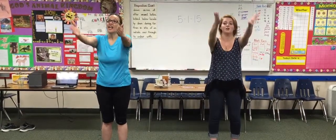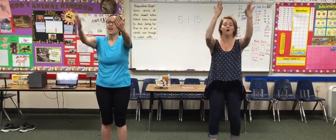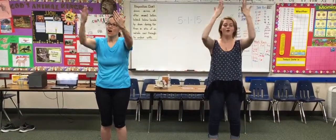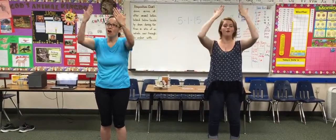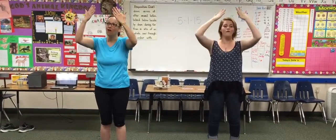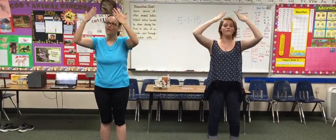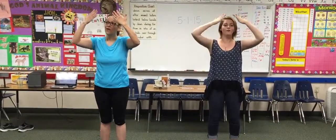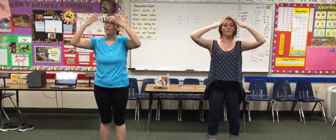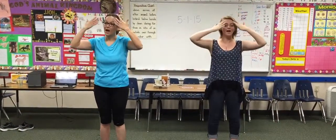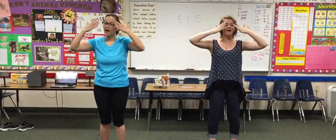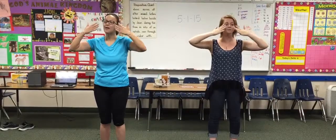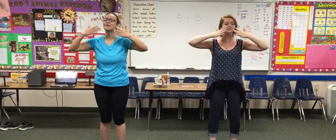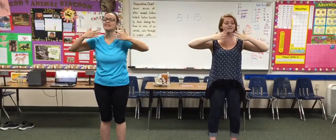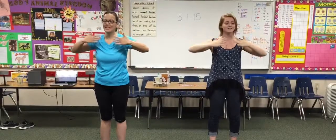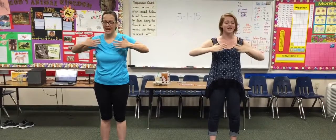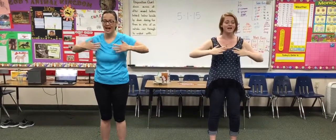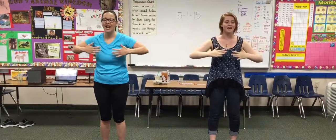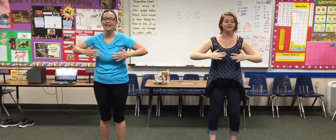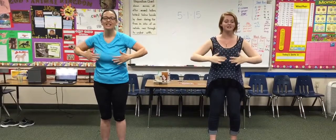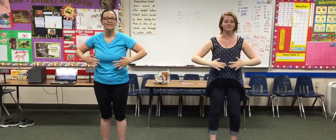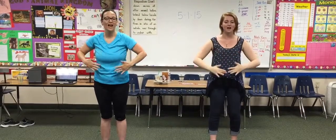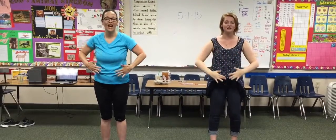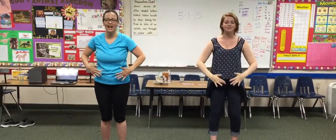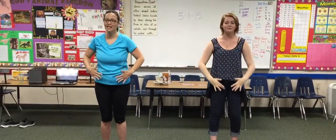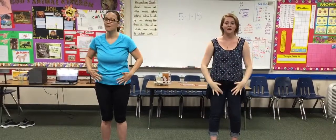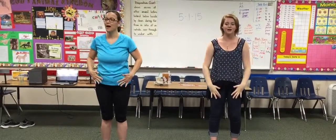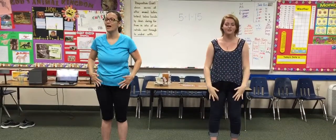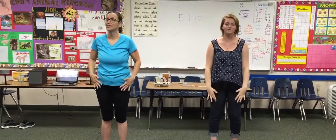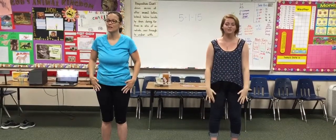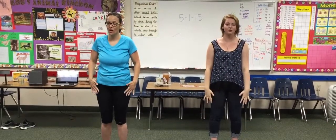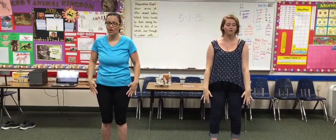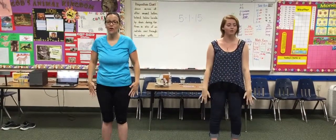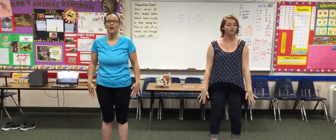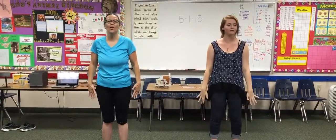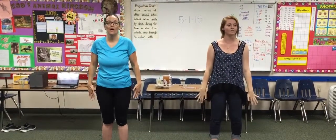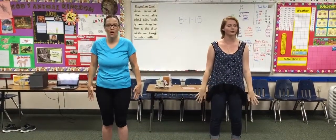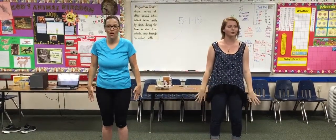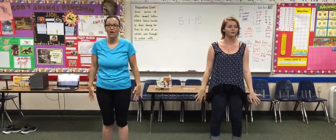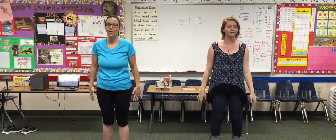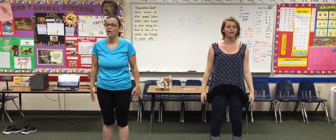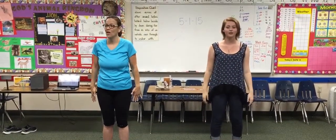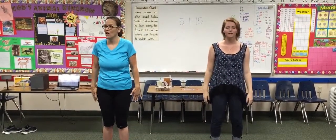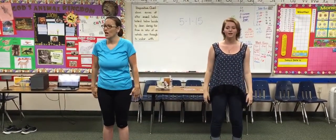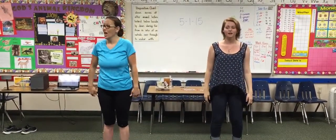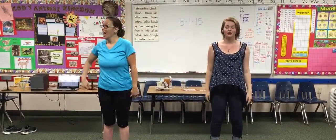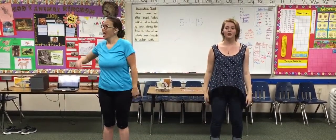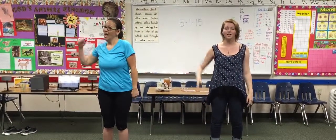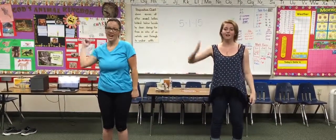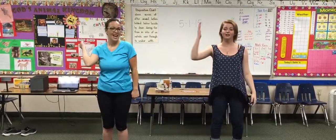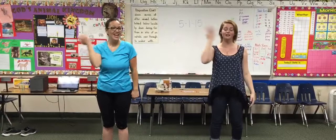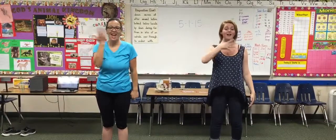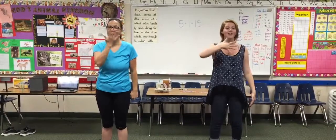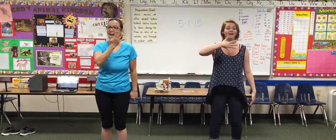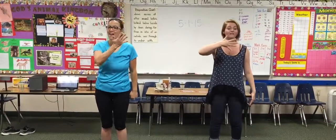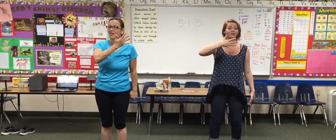overwhelms, it overwhelms satisfies my soul And I never